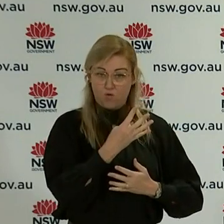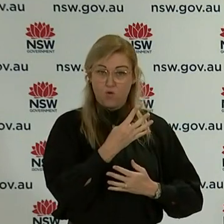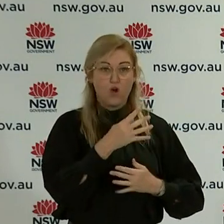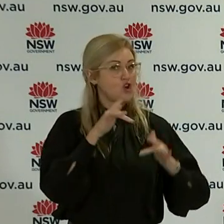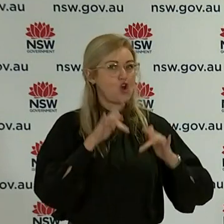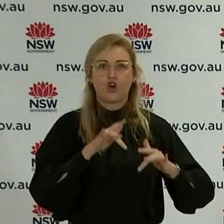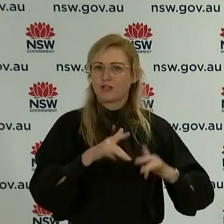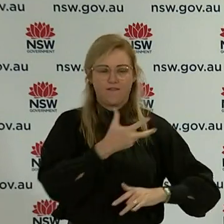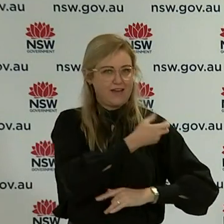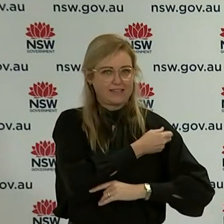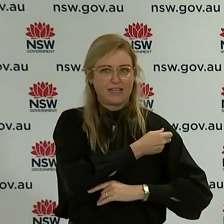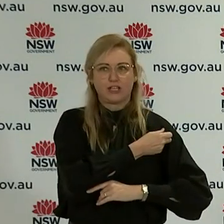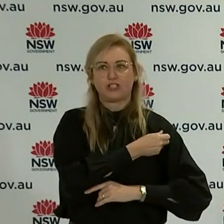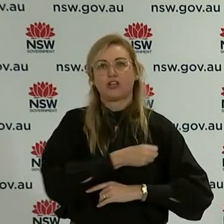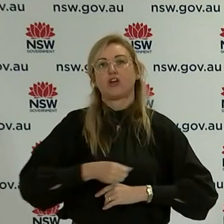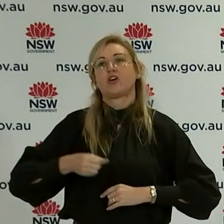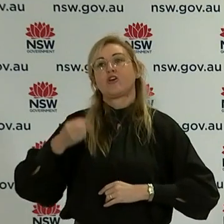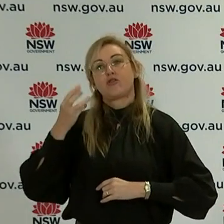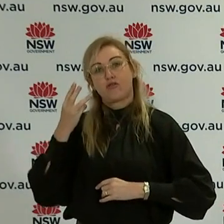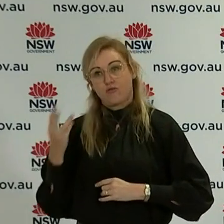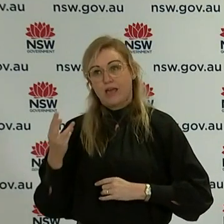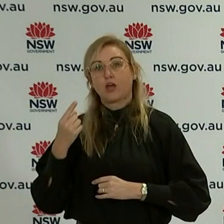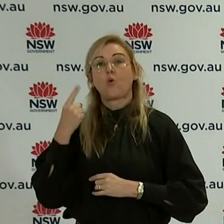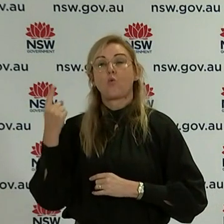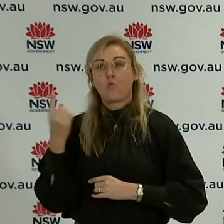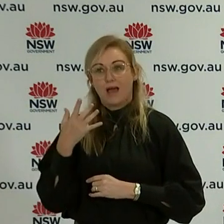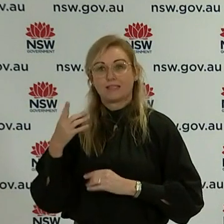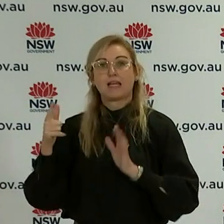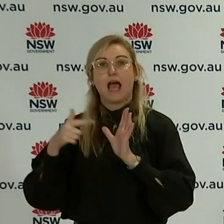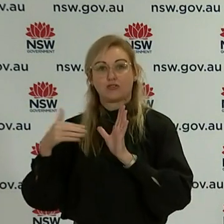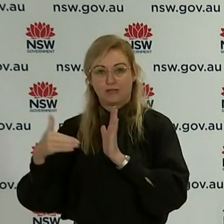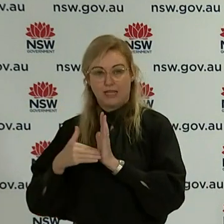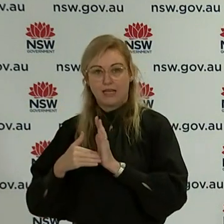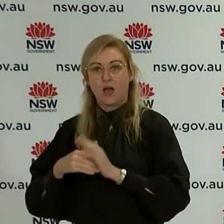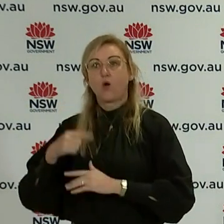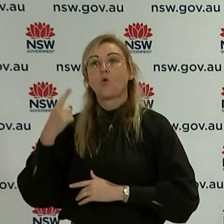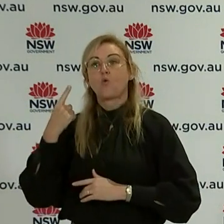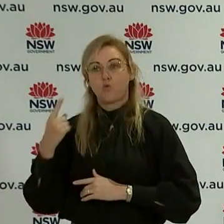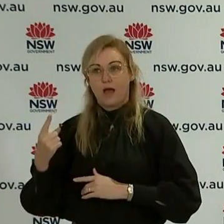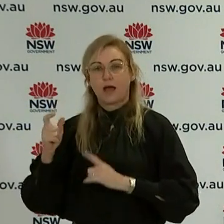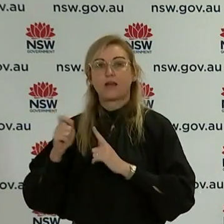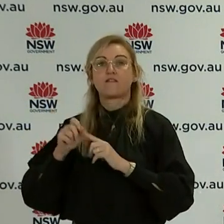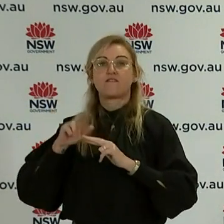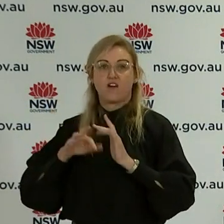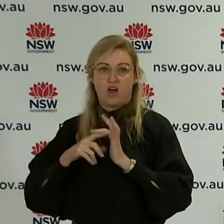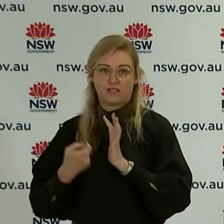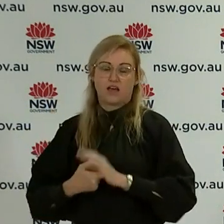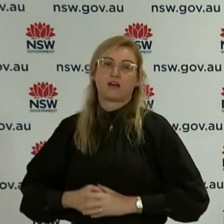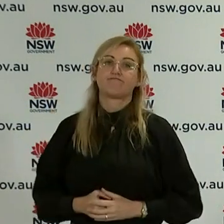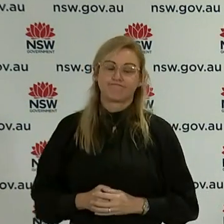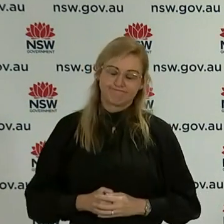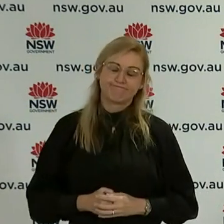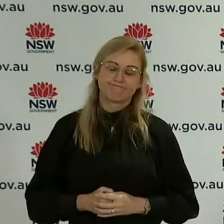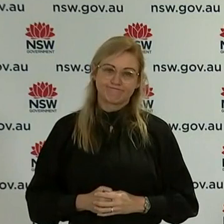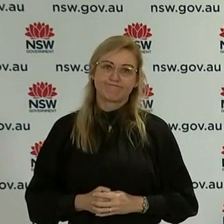AstraZeneca and one had received their first dose of Pfizer vaccine. Sadly, as the Premier mentioned, New